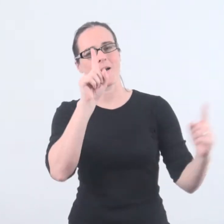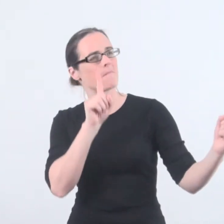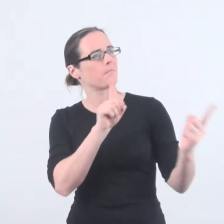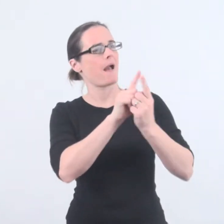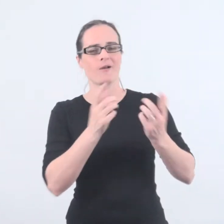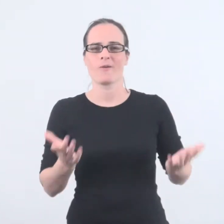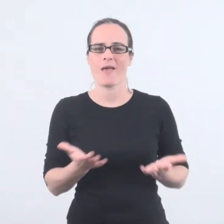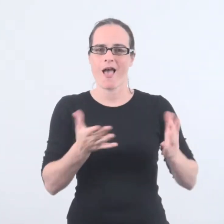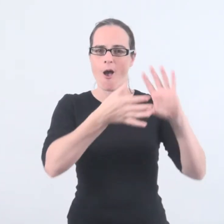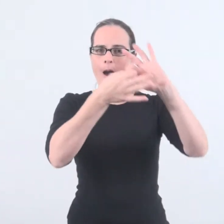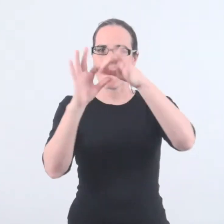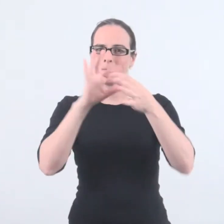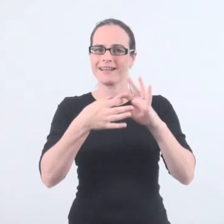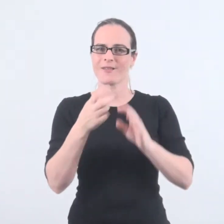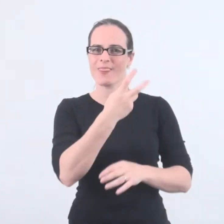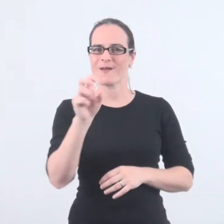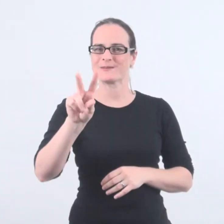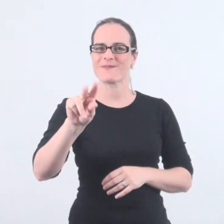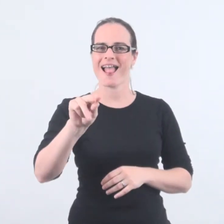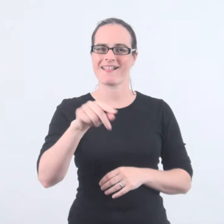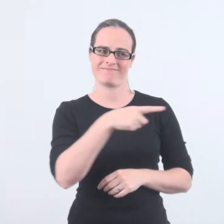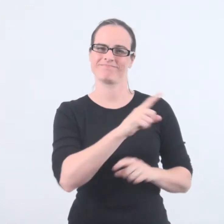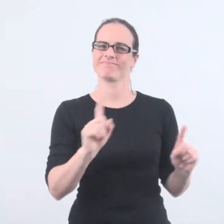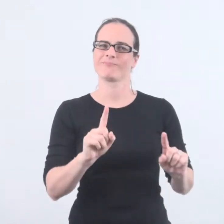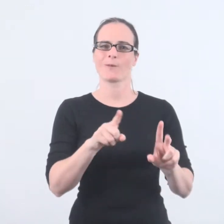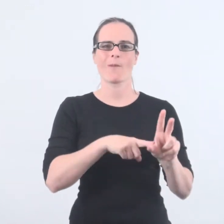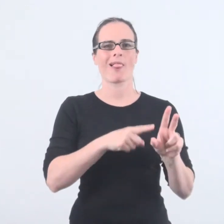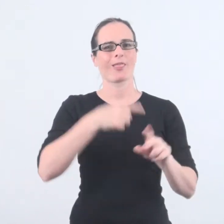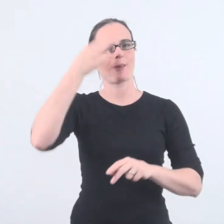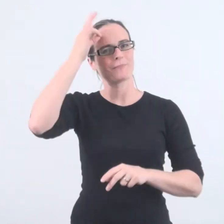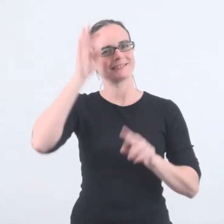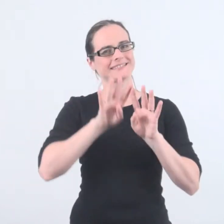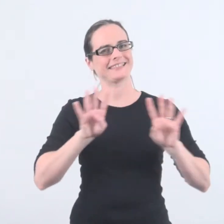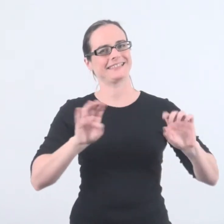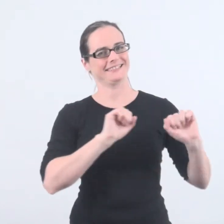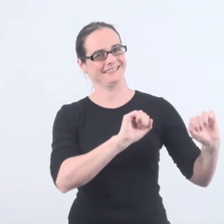We first met Paul at the Olympics 2012, where he was a member of the Youth Committee.